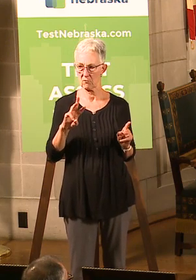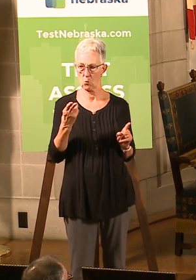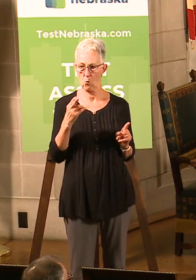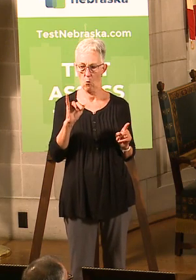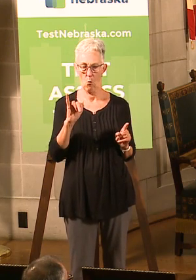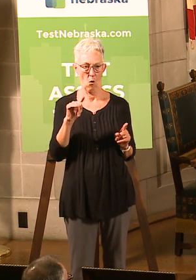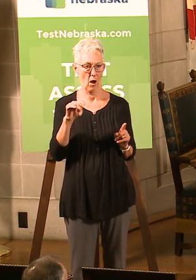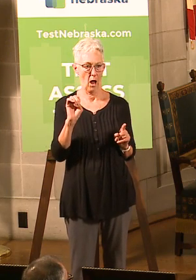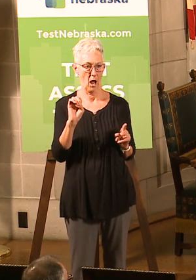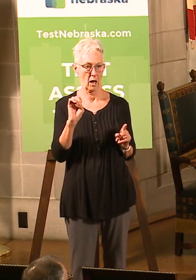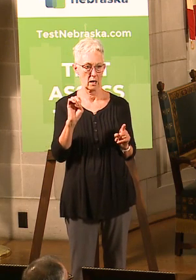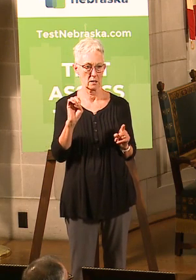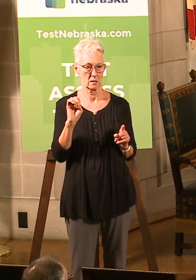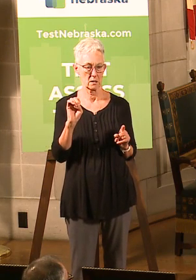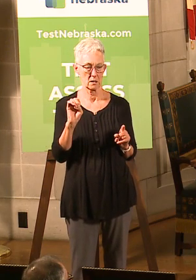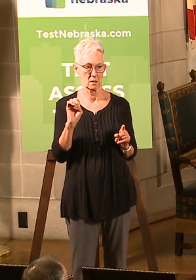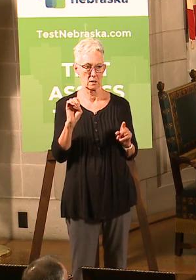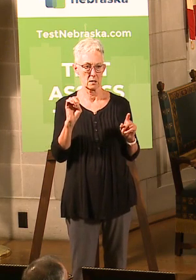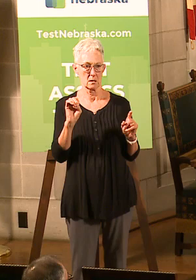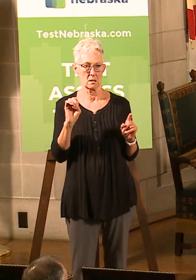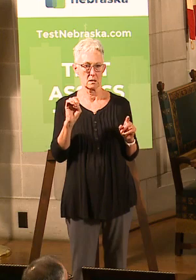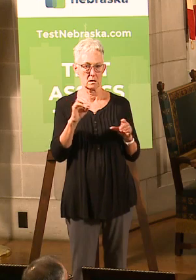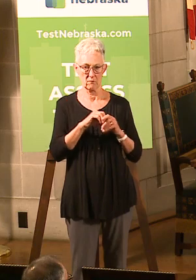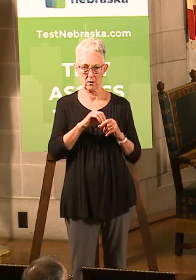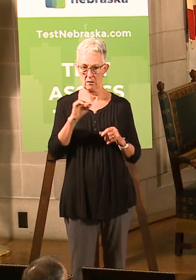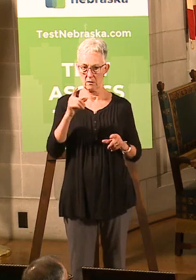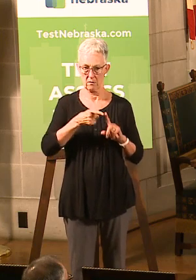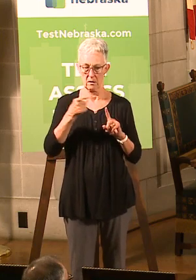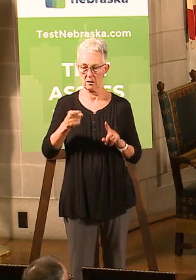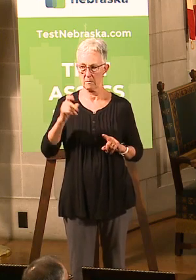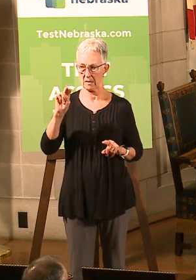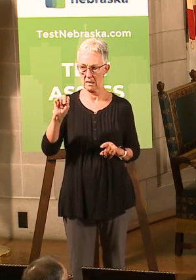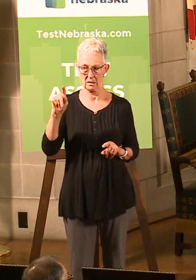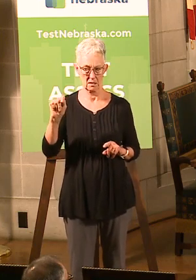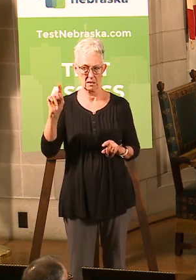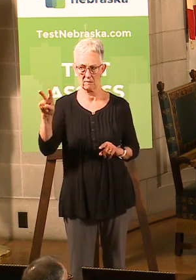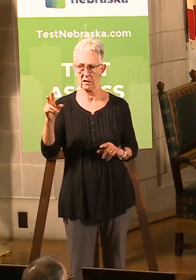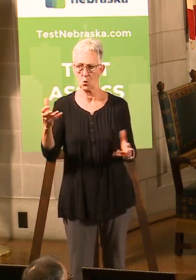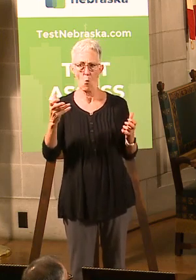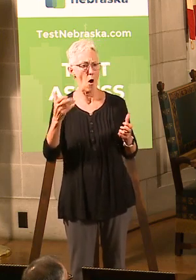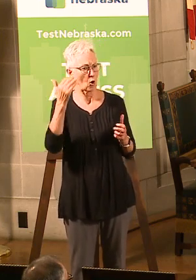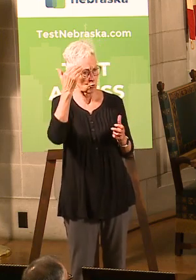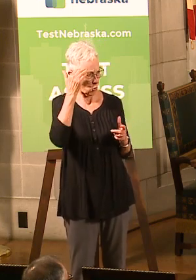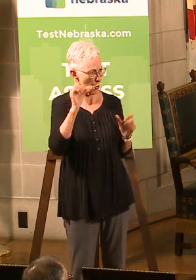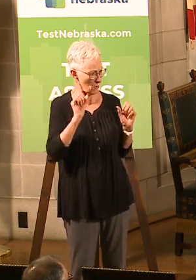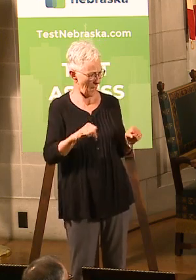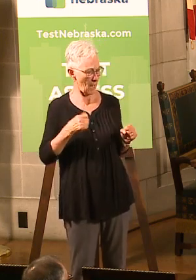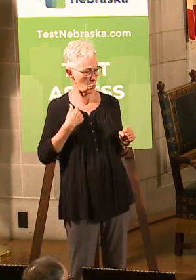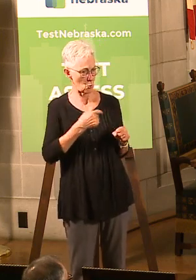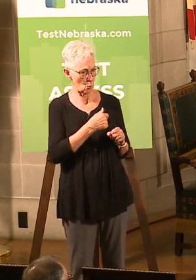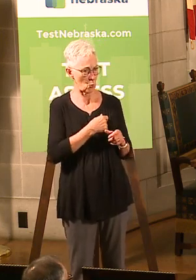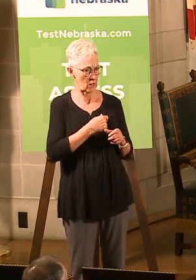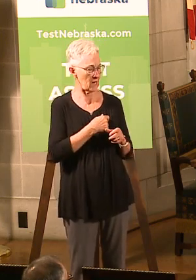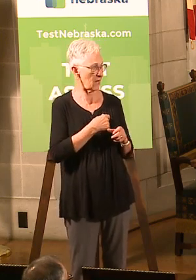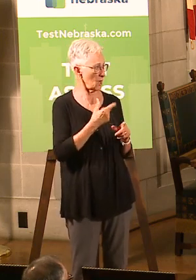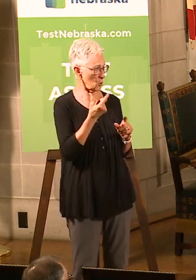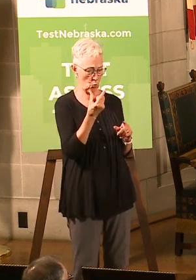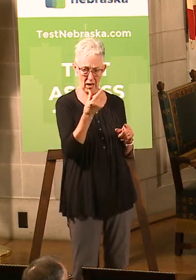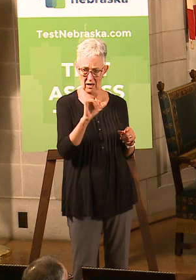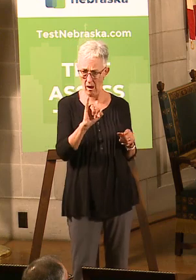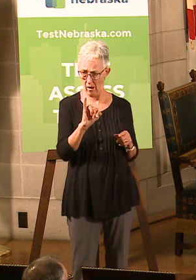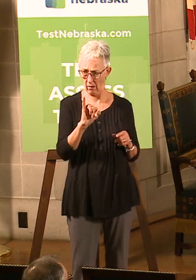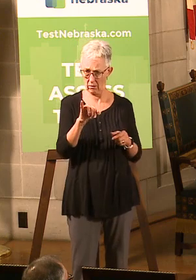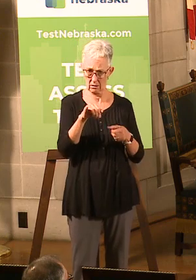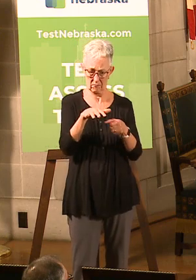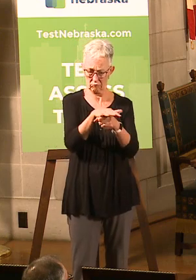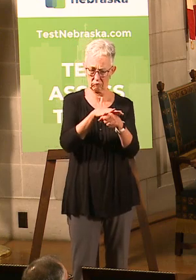Grand Island moving into Phase 2. Steve White with NTV wants to know is it possible to expedite Grand Island moving into Phase 2. And again, this is something we